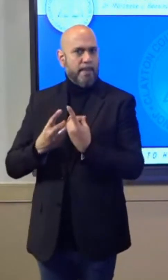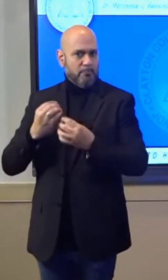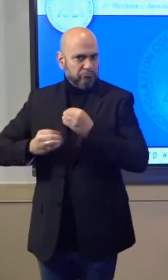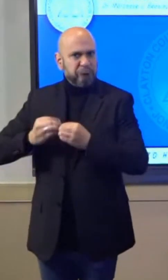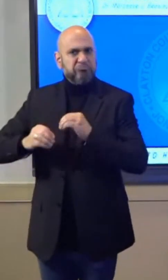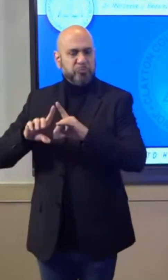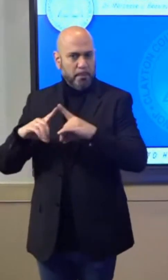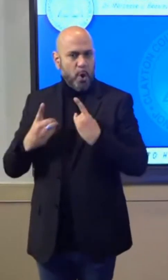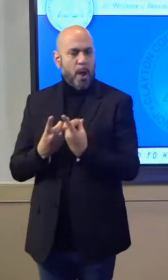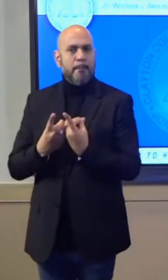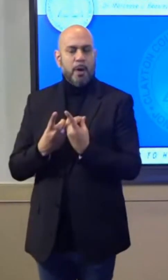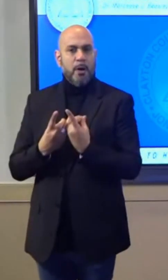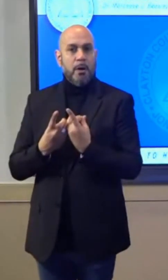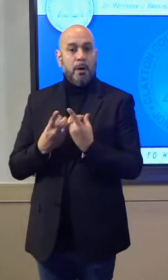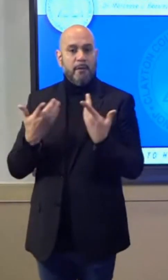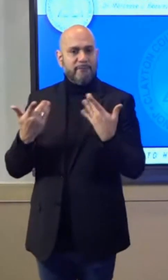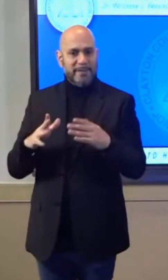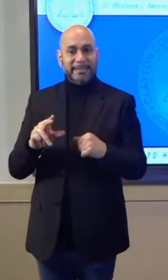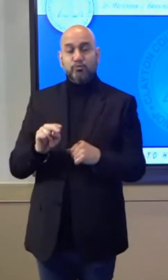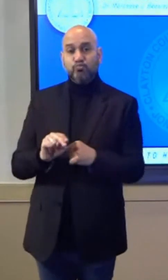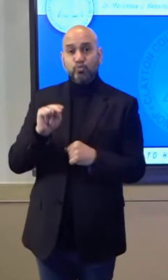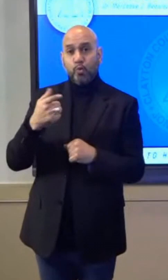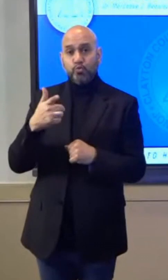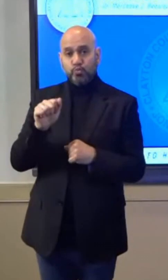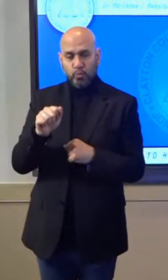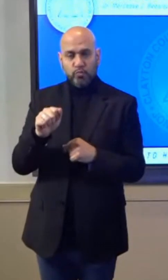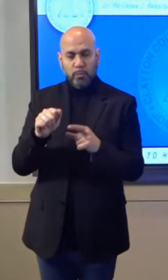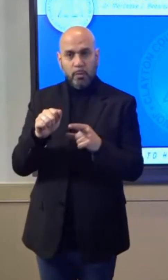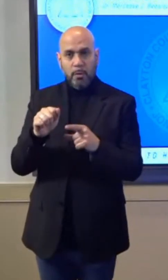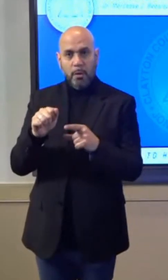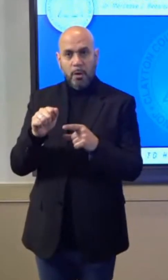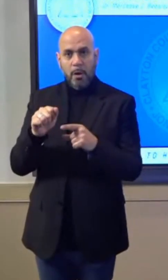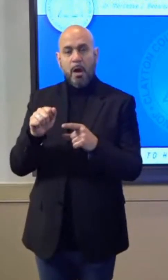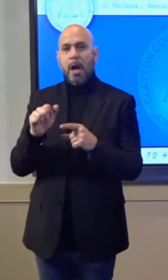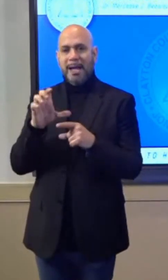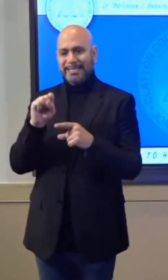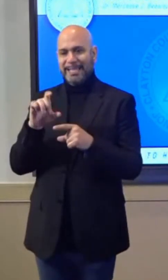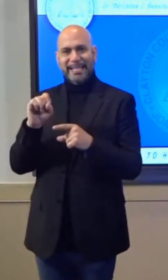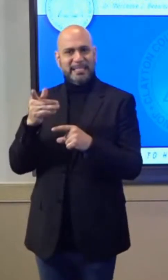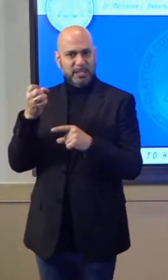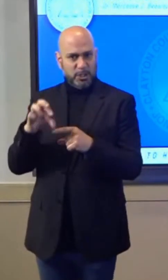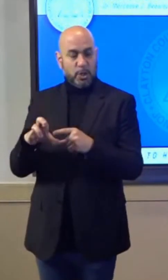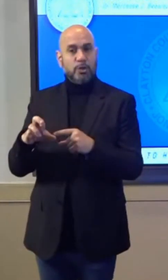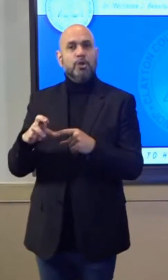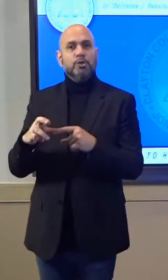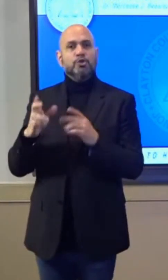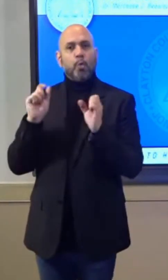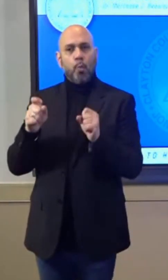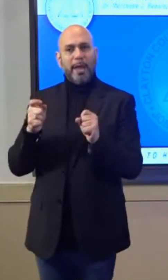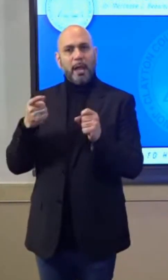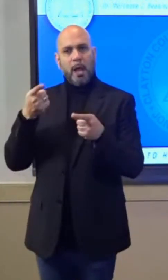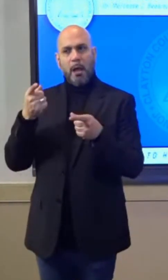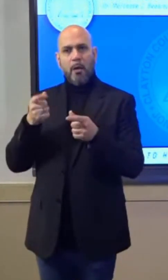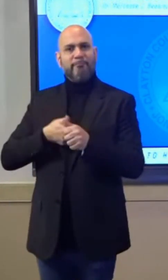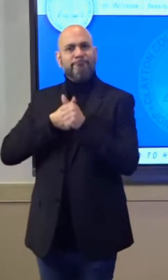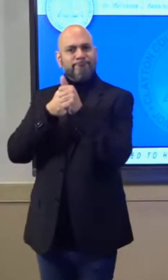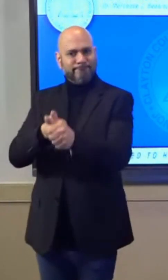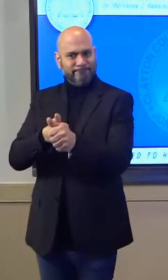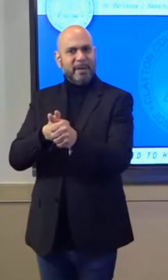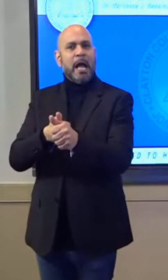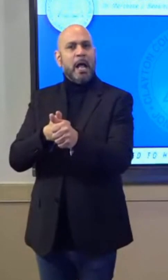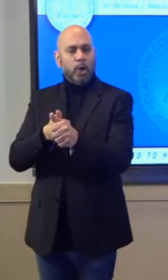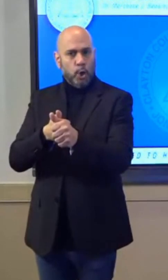to ensure that we meet all compliance so that we can have a secure vaccination